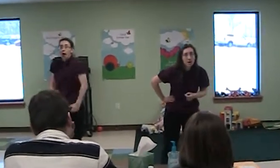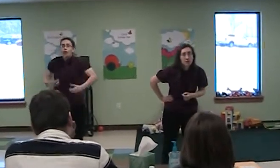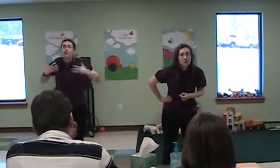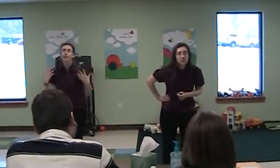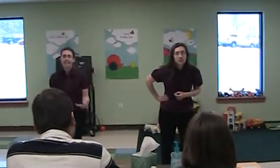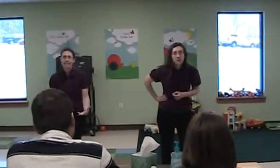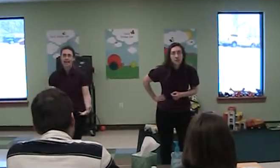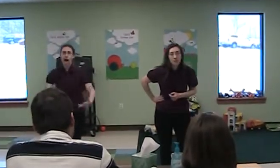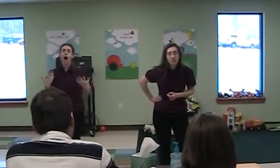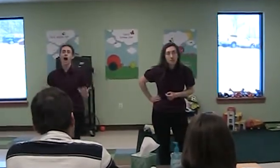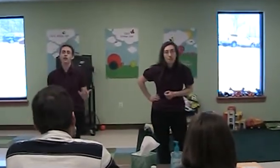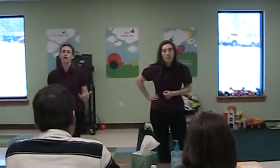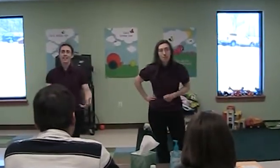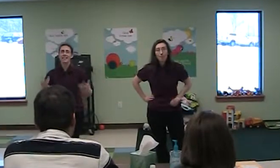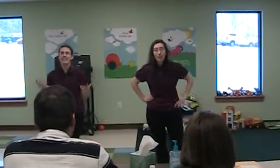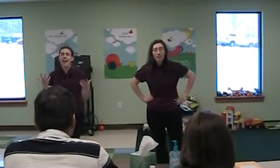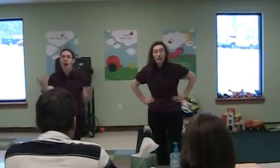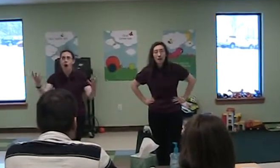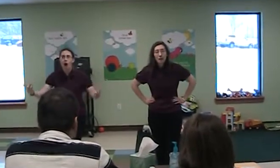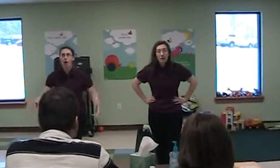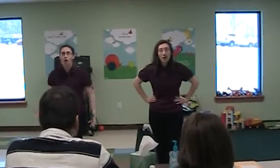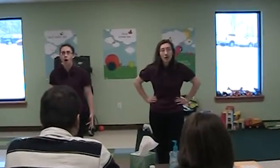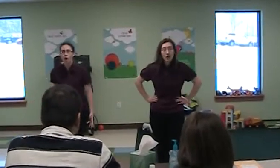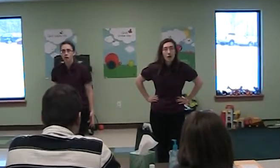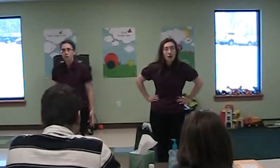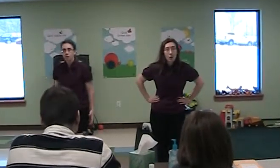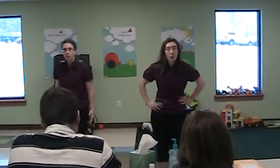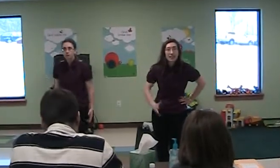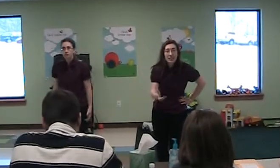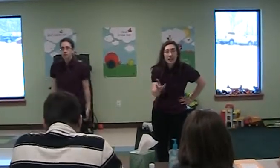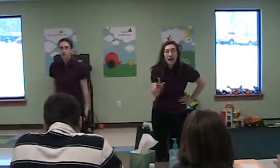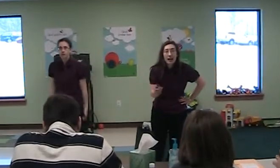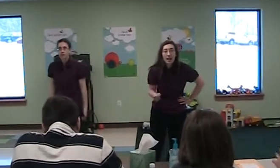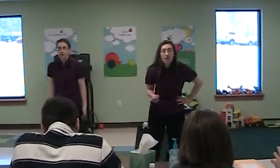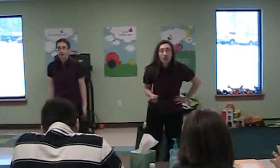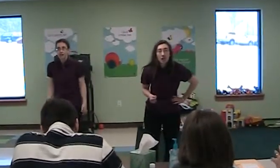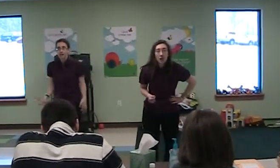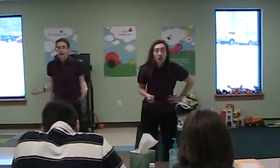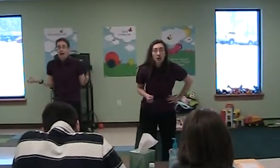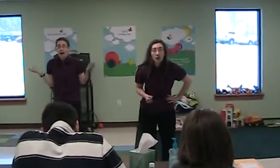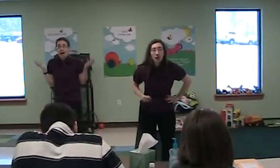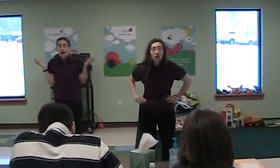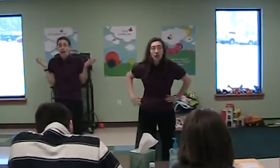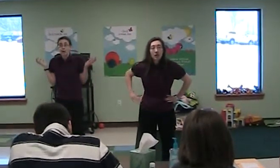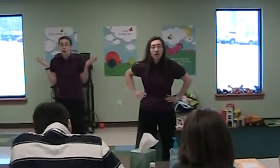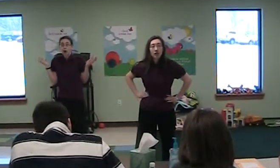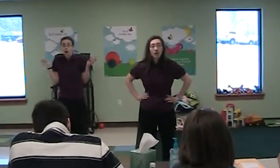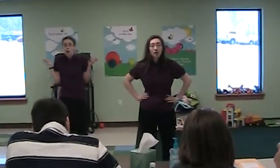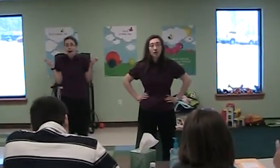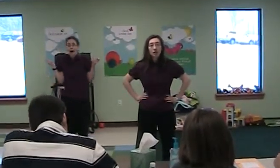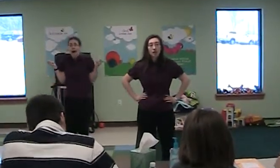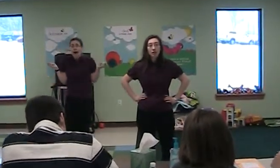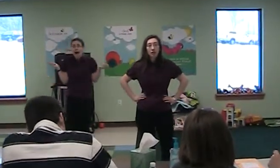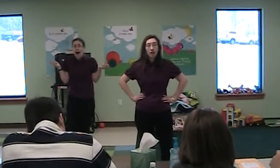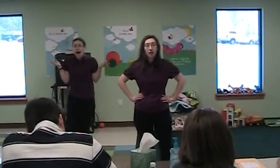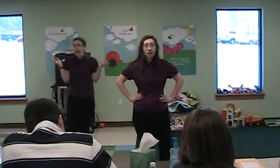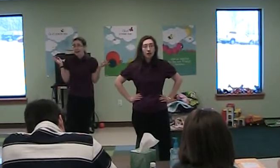Three hundred year! What did he die of? I do not know. I cannot